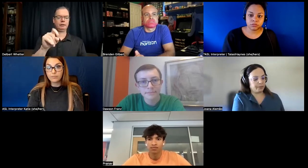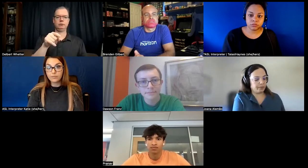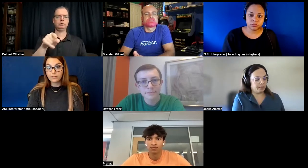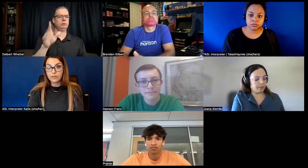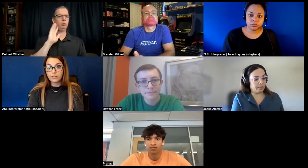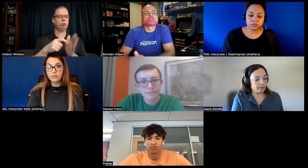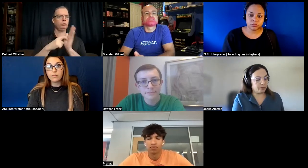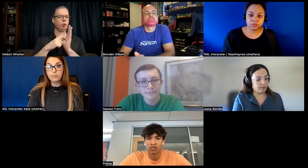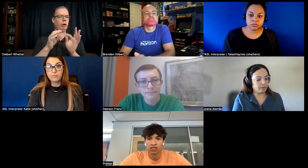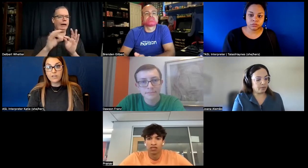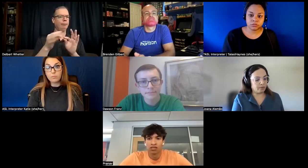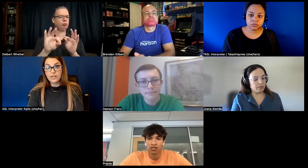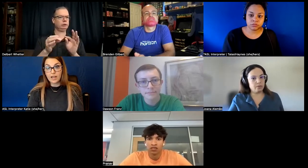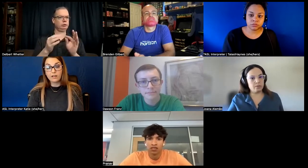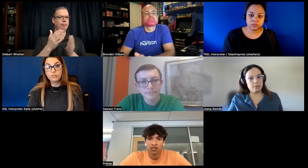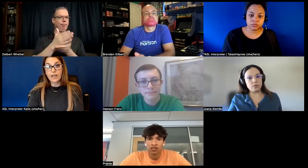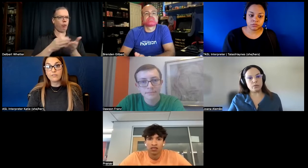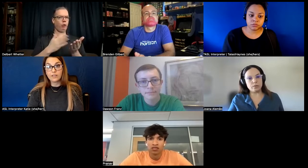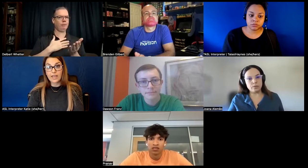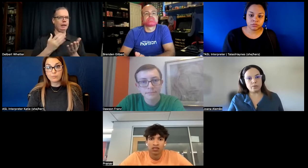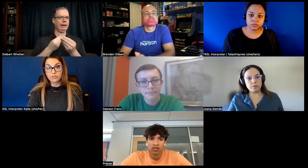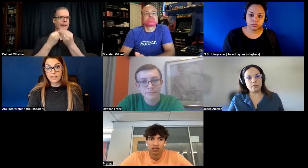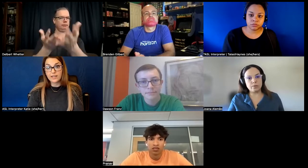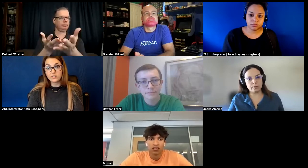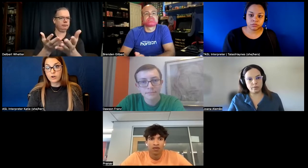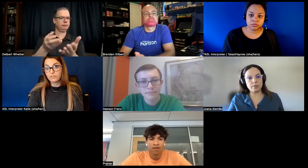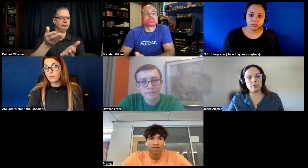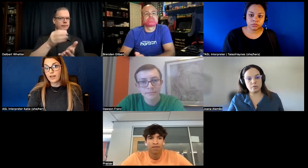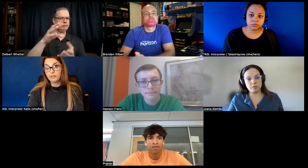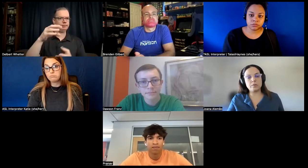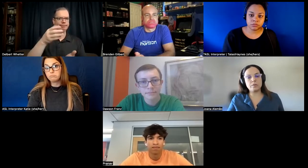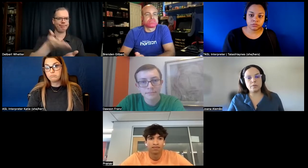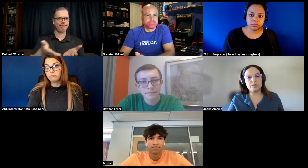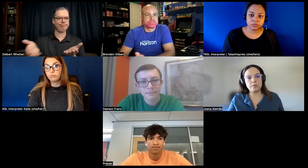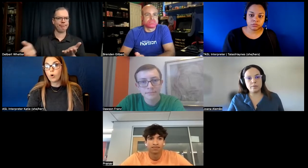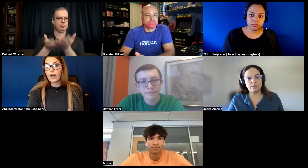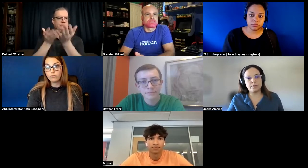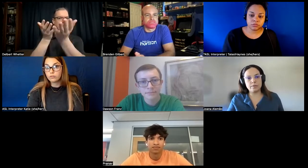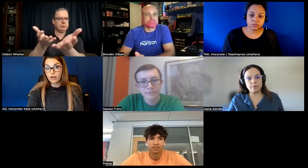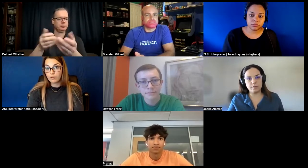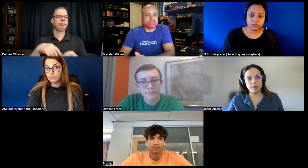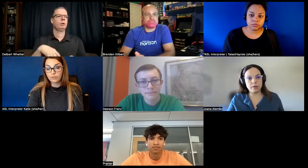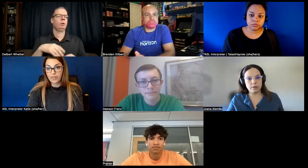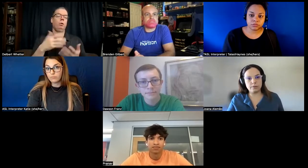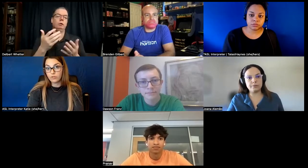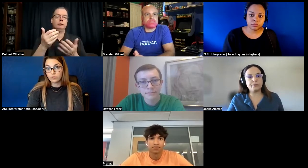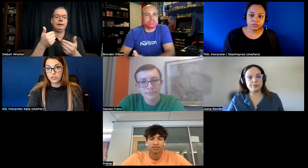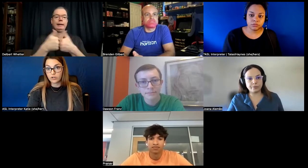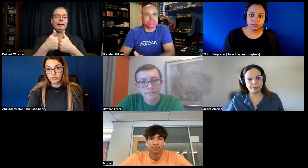the video media to have the captions on it as part of my rollout um for that those materials